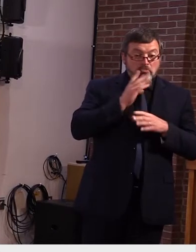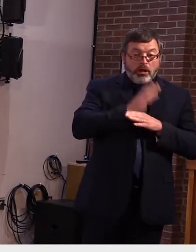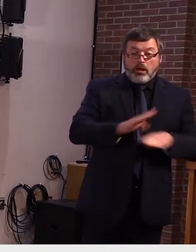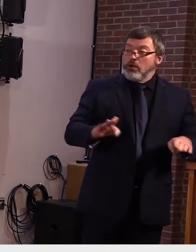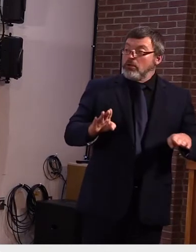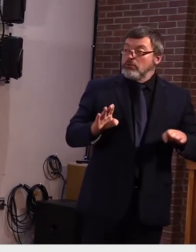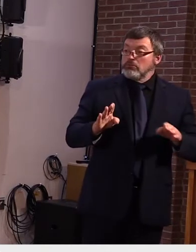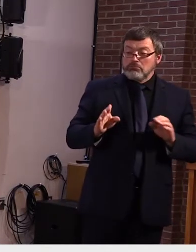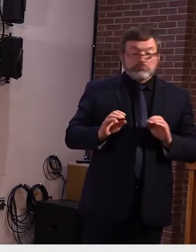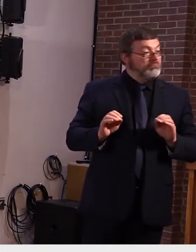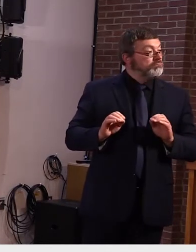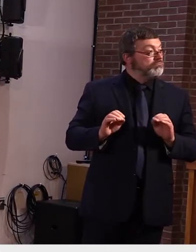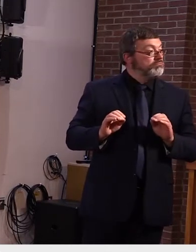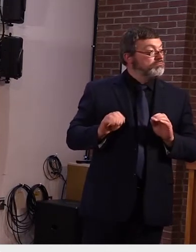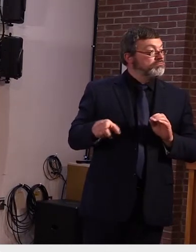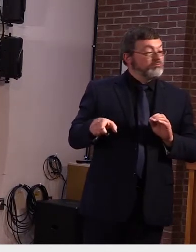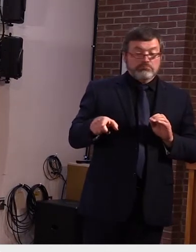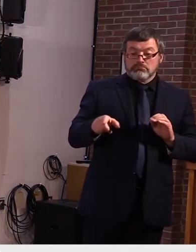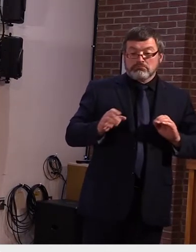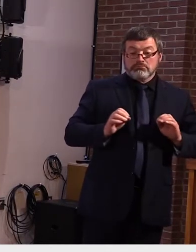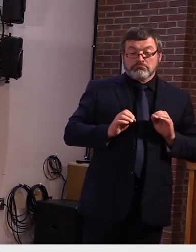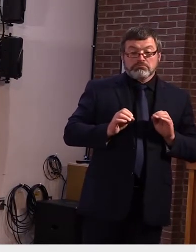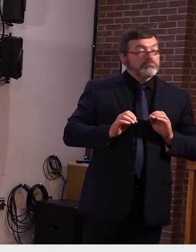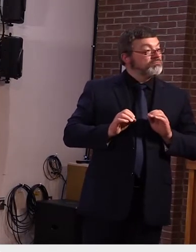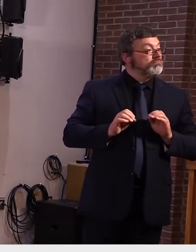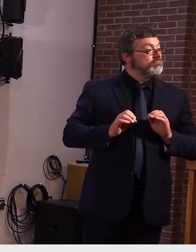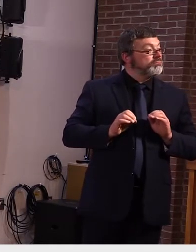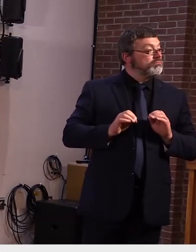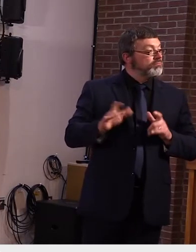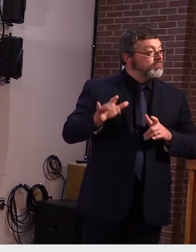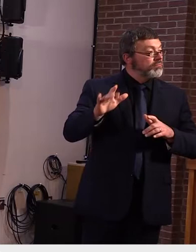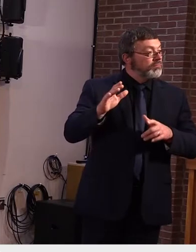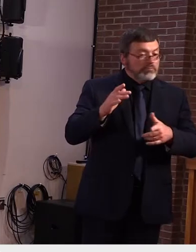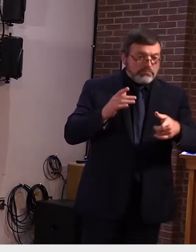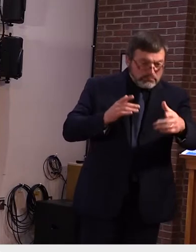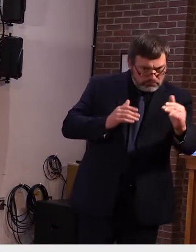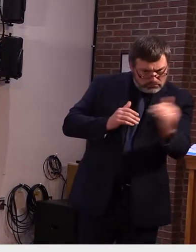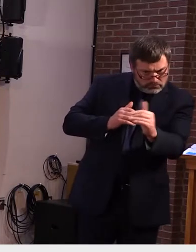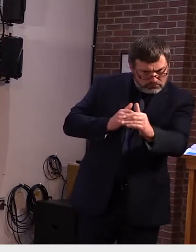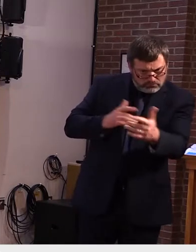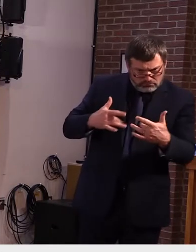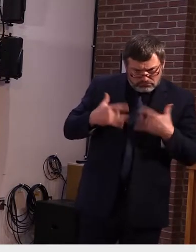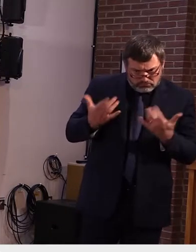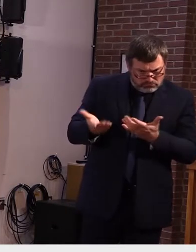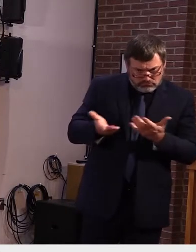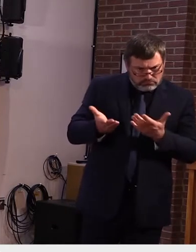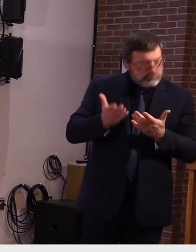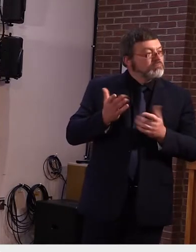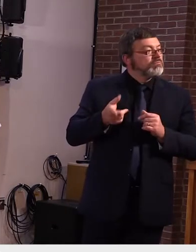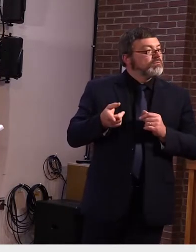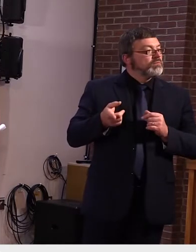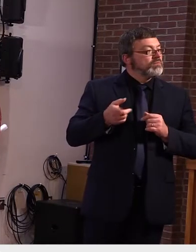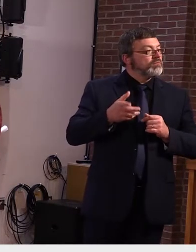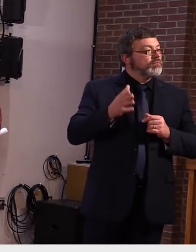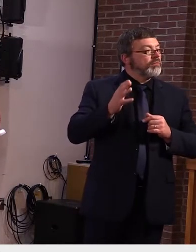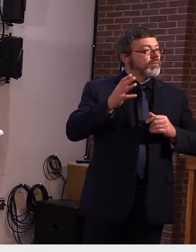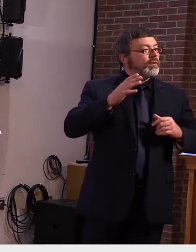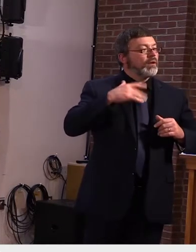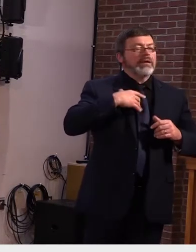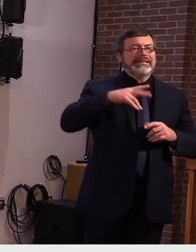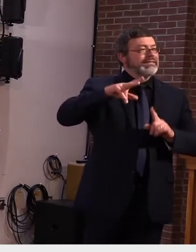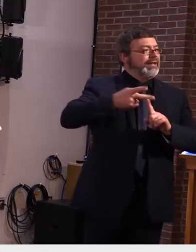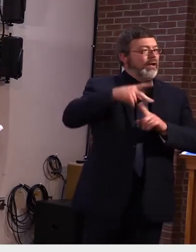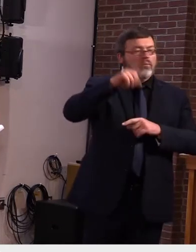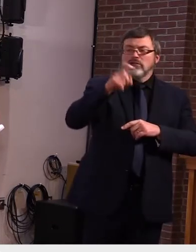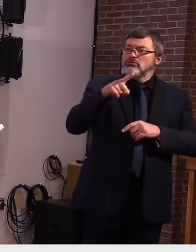uh any follow-ups great uh yeah just a quick follow-up i didn't know if dr caldo had anything